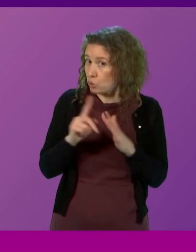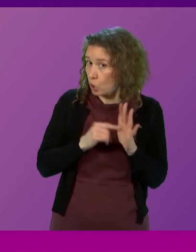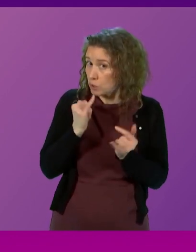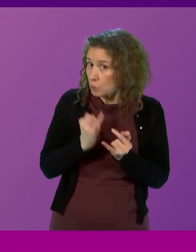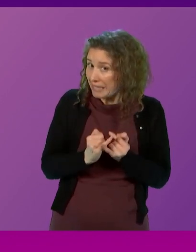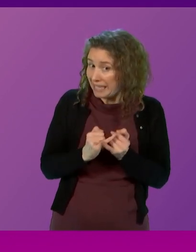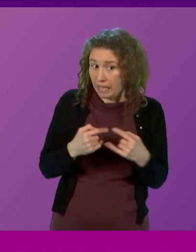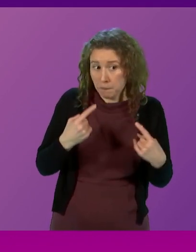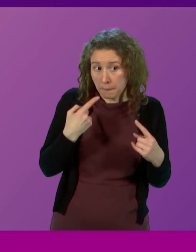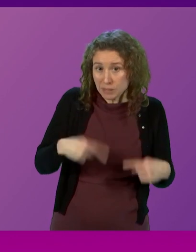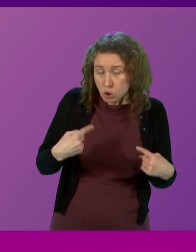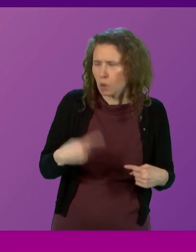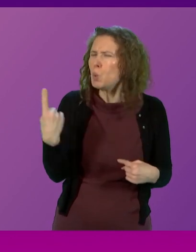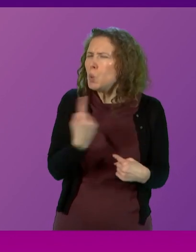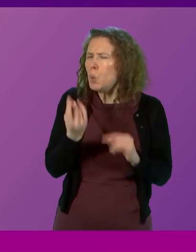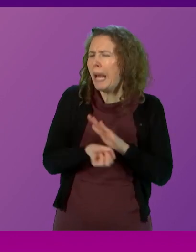who did leak it from the government.